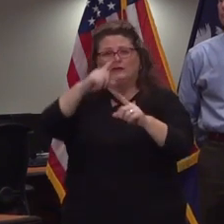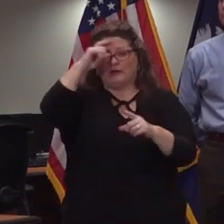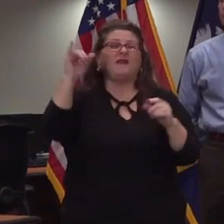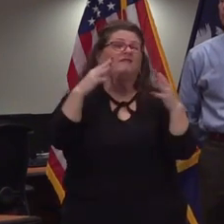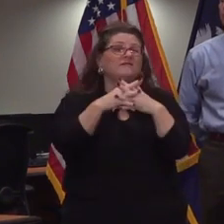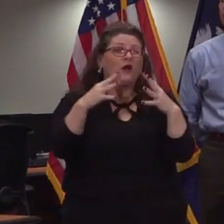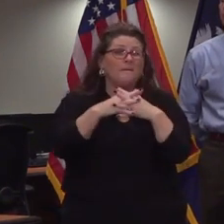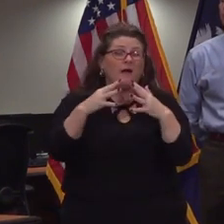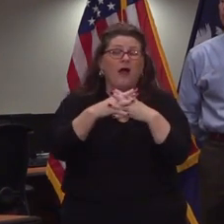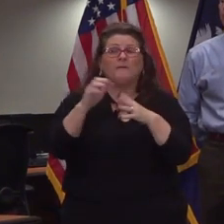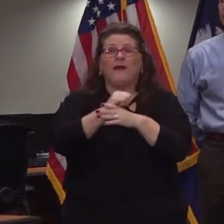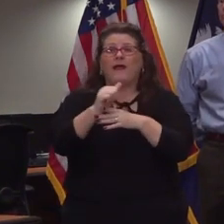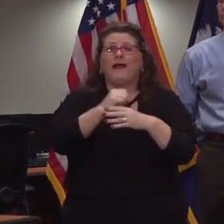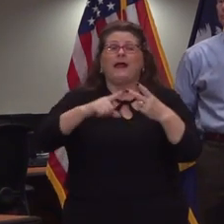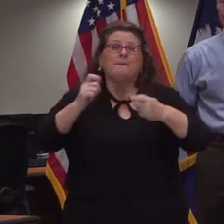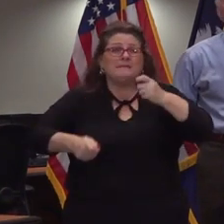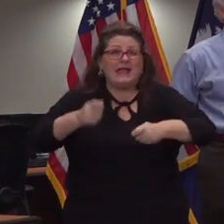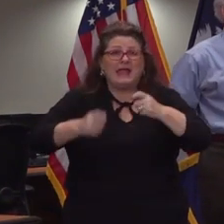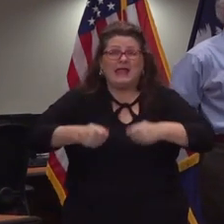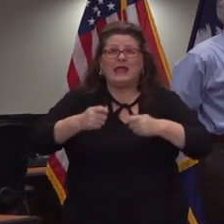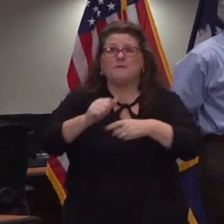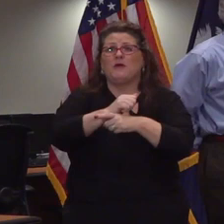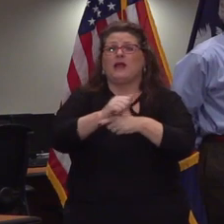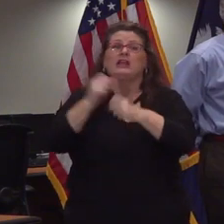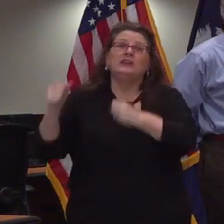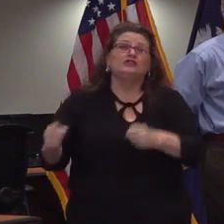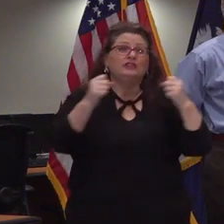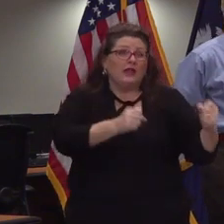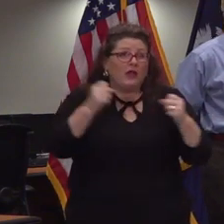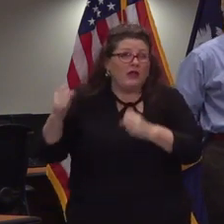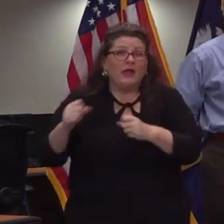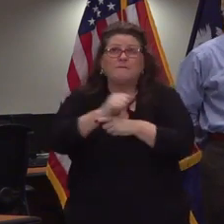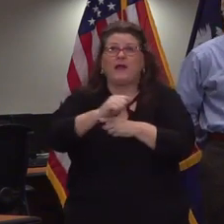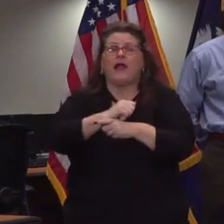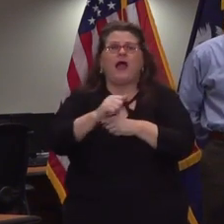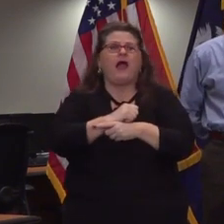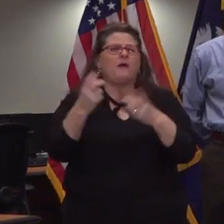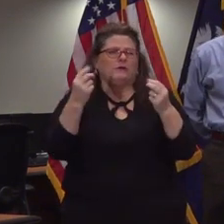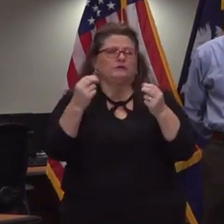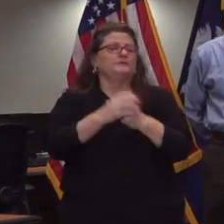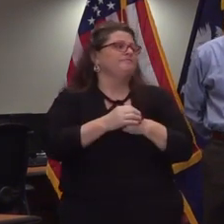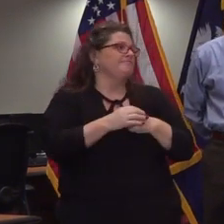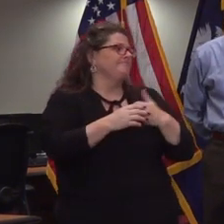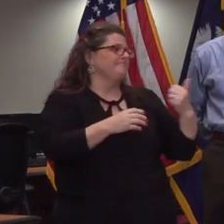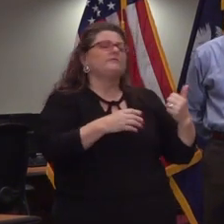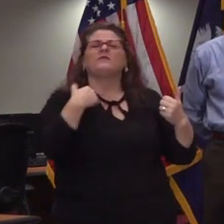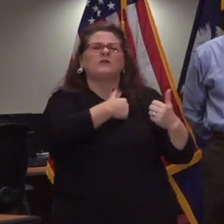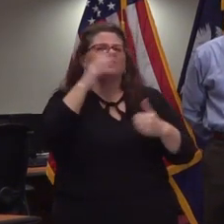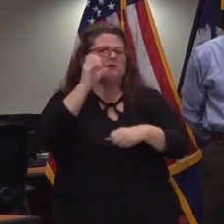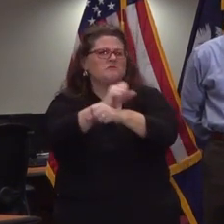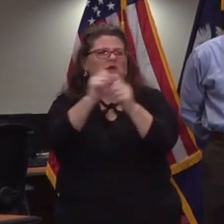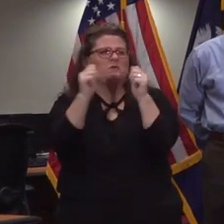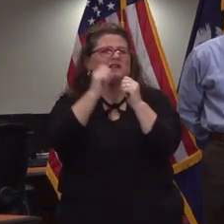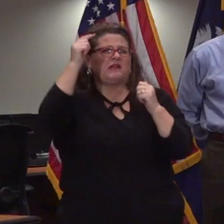practices and band practices or you know cheerleading things that start before the school year starts well we'll have to work very closely with the governor and